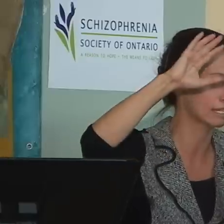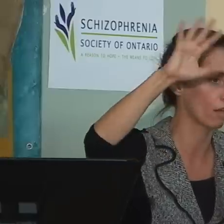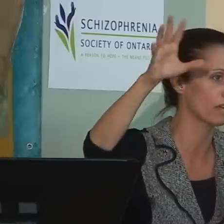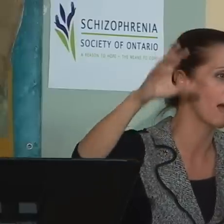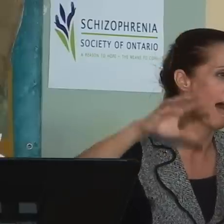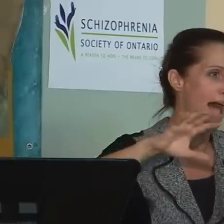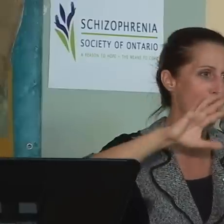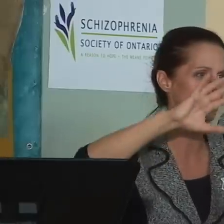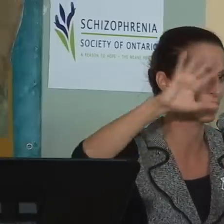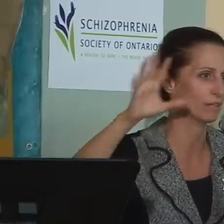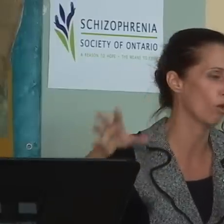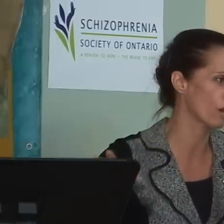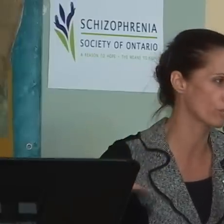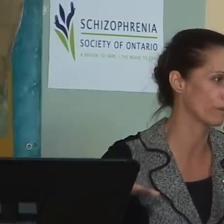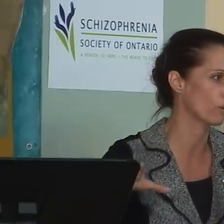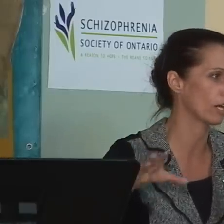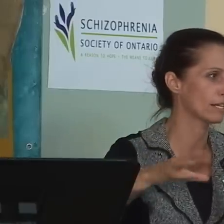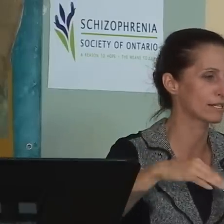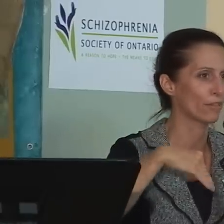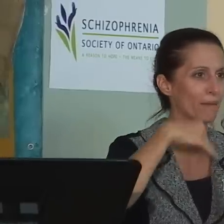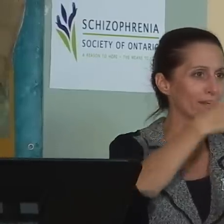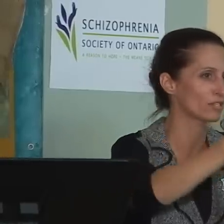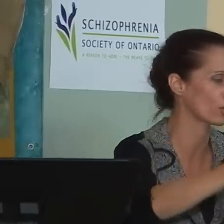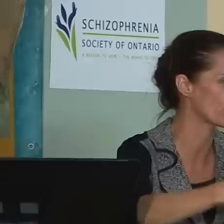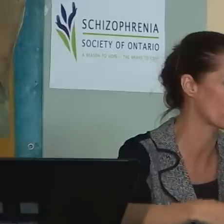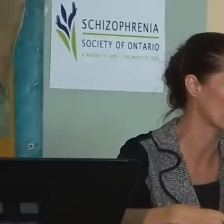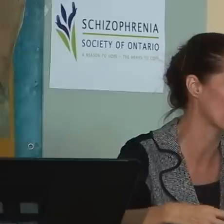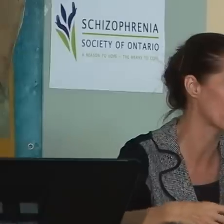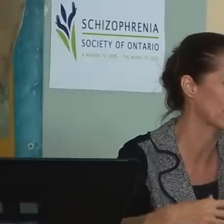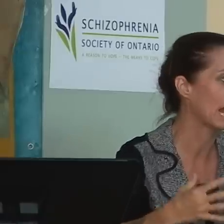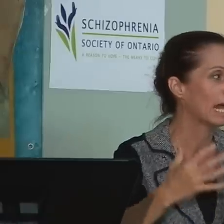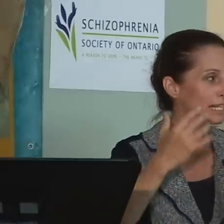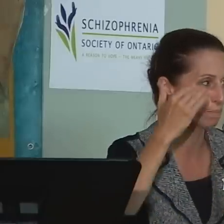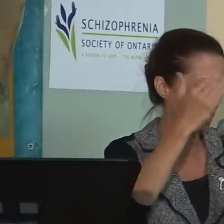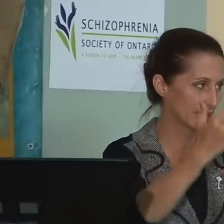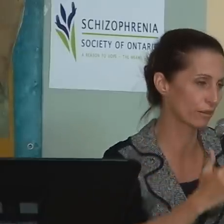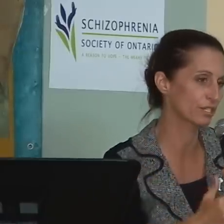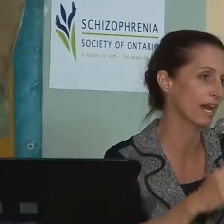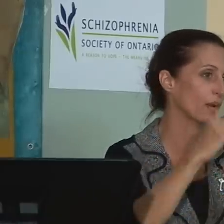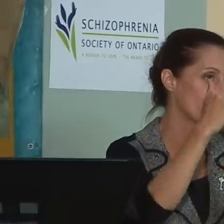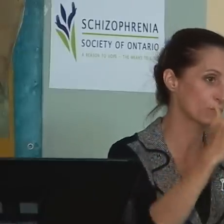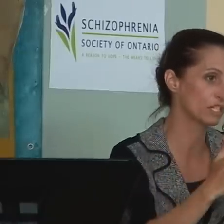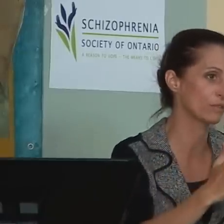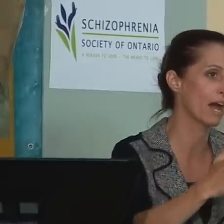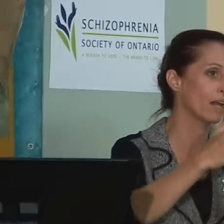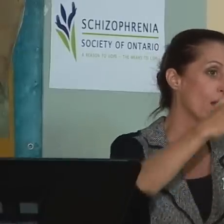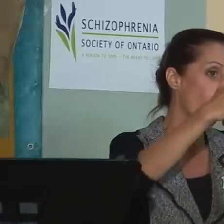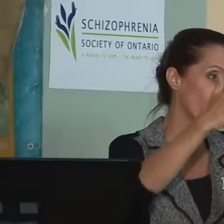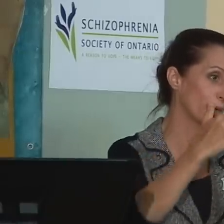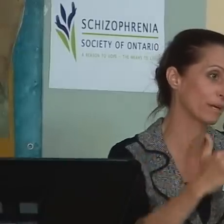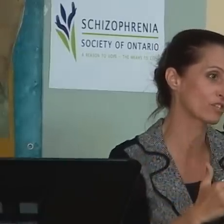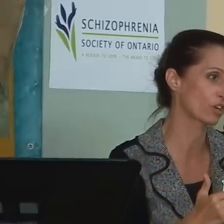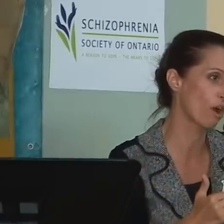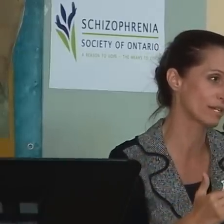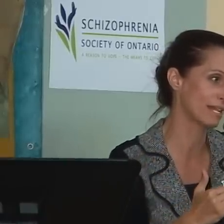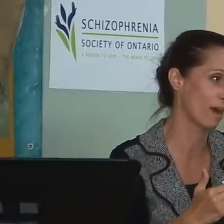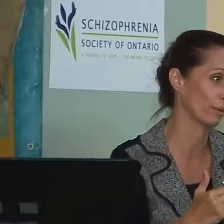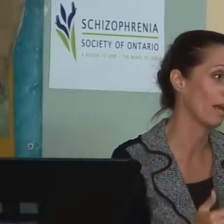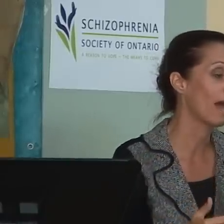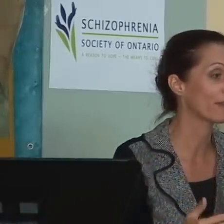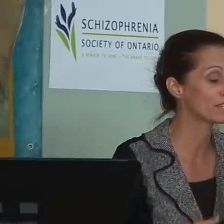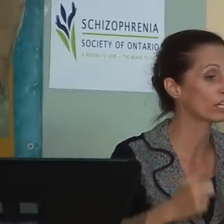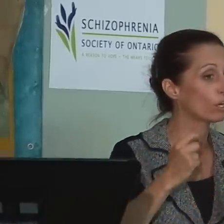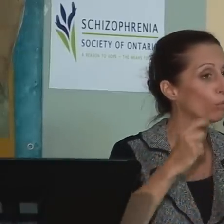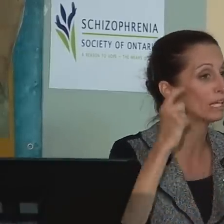off our debt. Let's sell the empty lots we've got. Let's sell the maintenance yards we're not using. Let's pay down our debt. Once we do that, it brings our costs